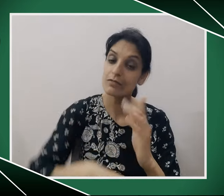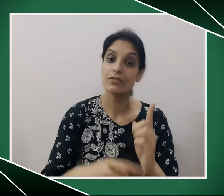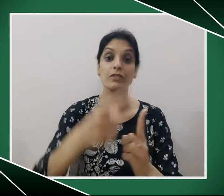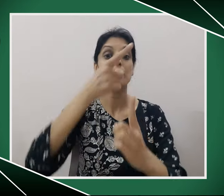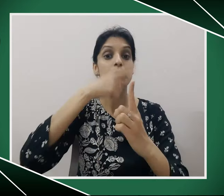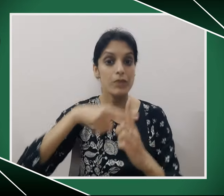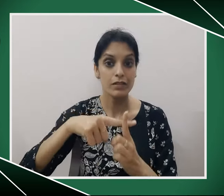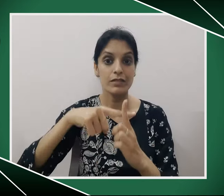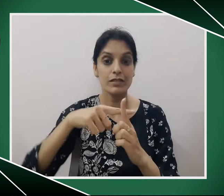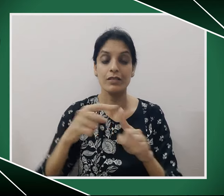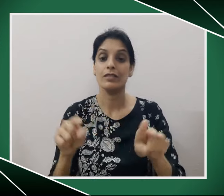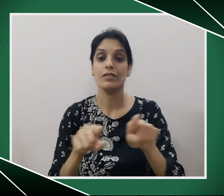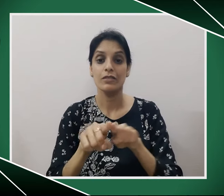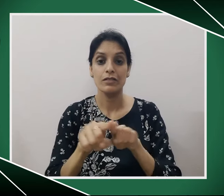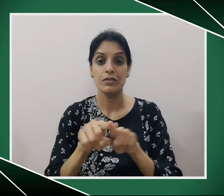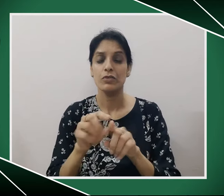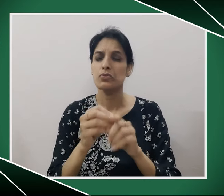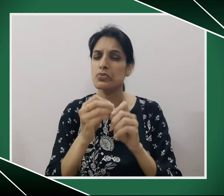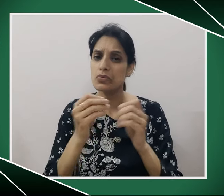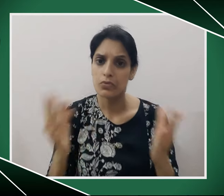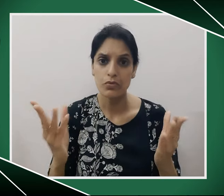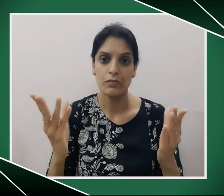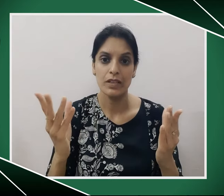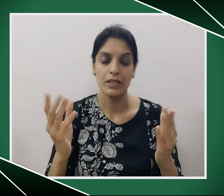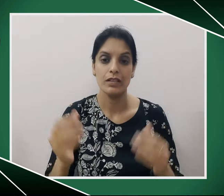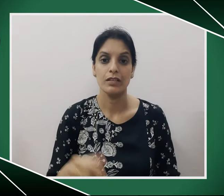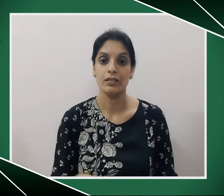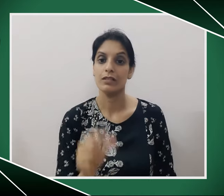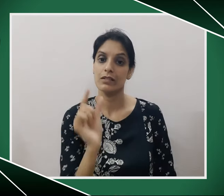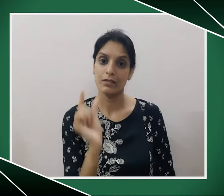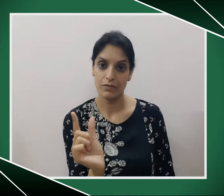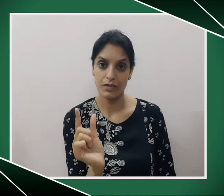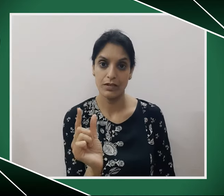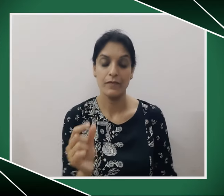explanation plus lots of examples.